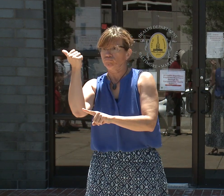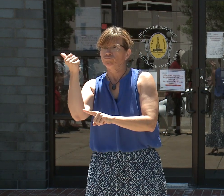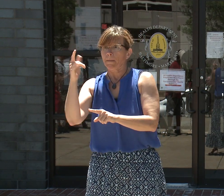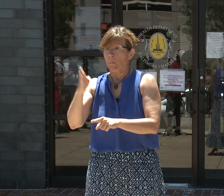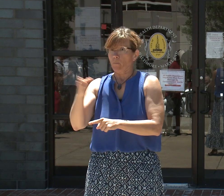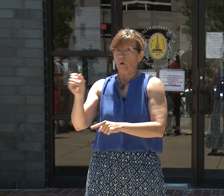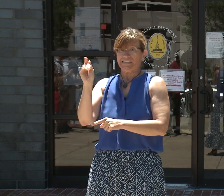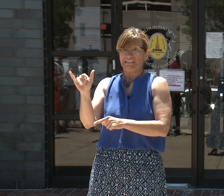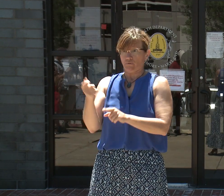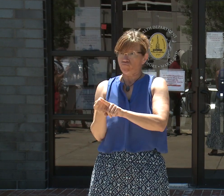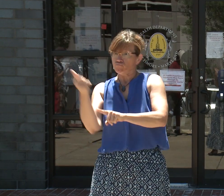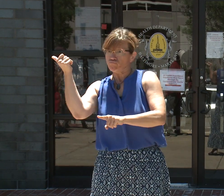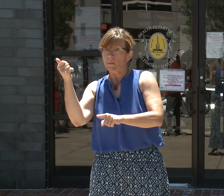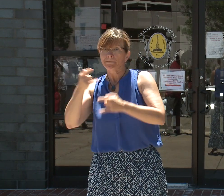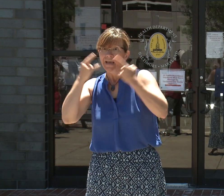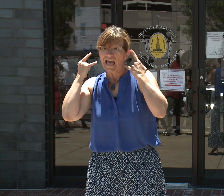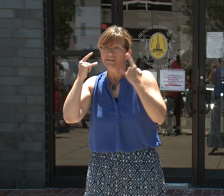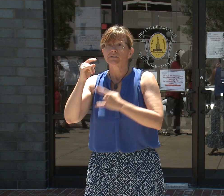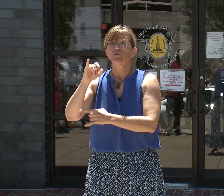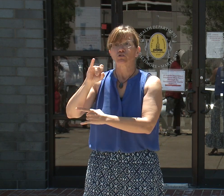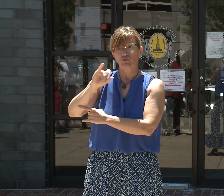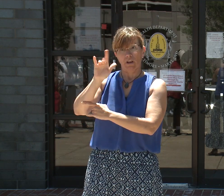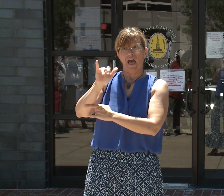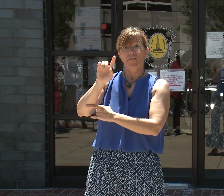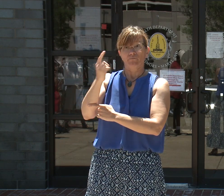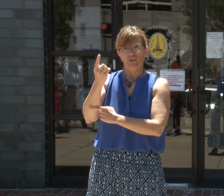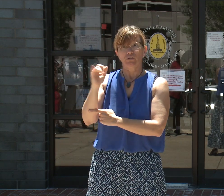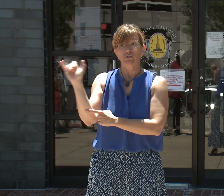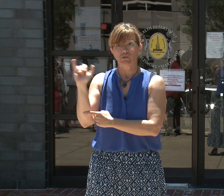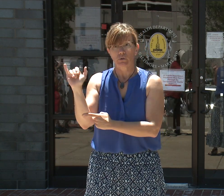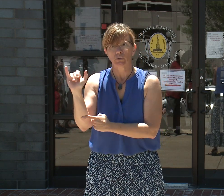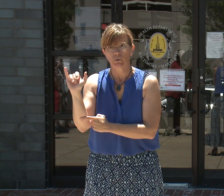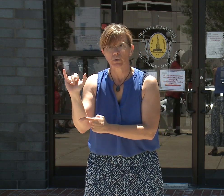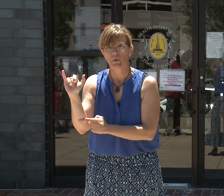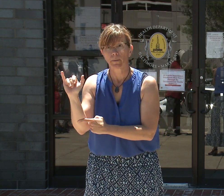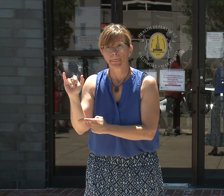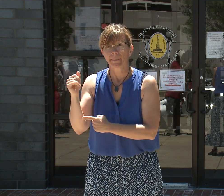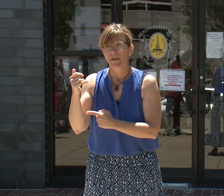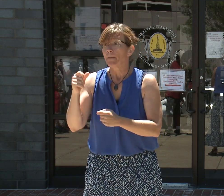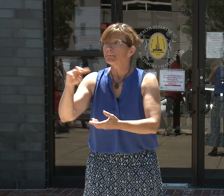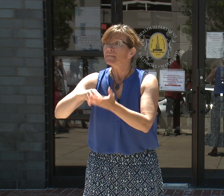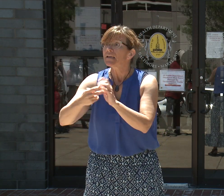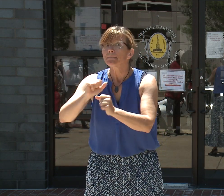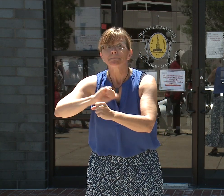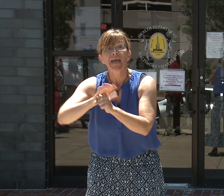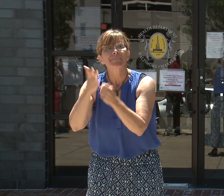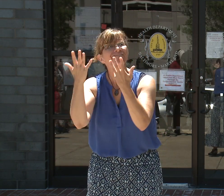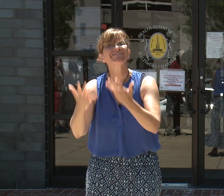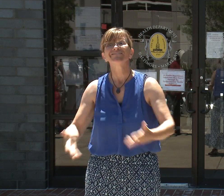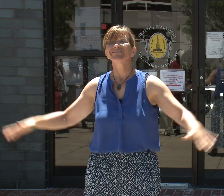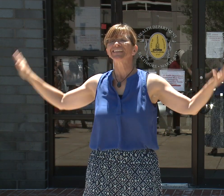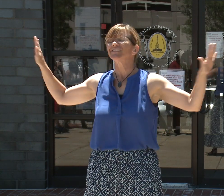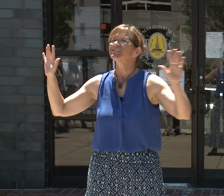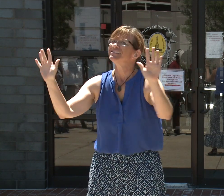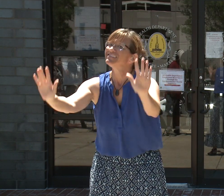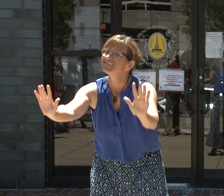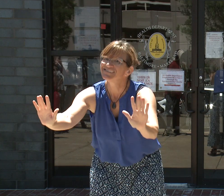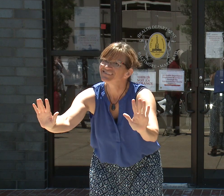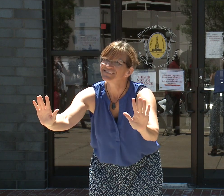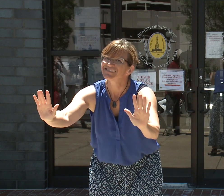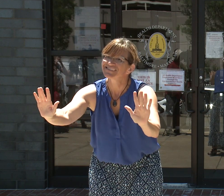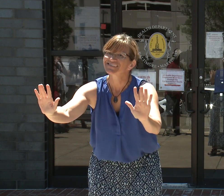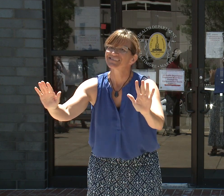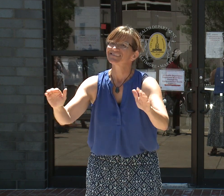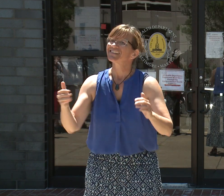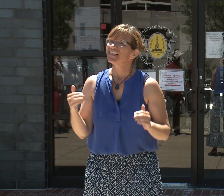many will view this as the end of the pandemic. However, I want to be clear, while we have made significant progress as evidenced by our COVID